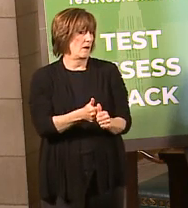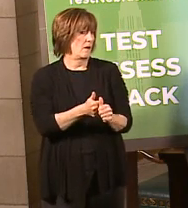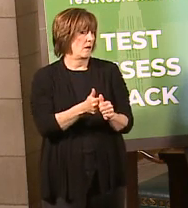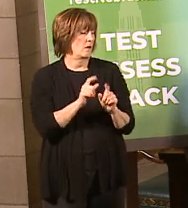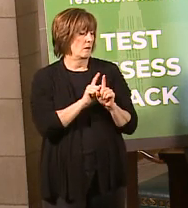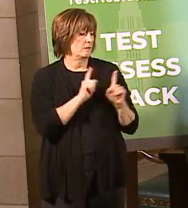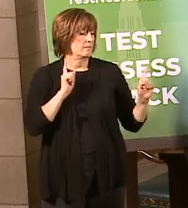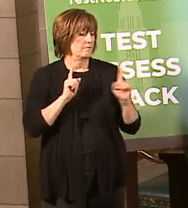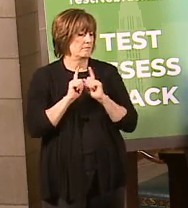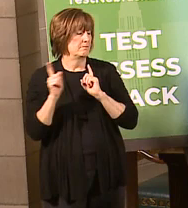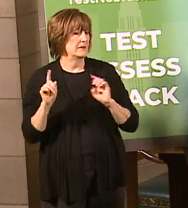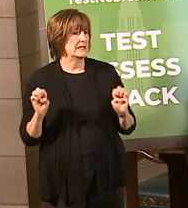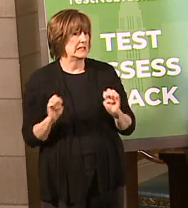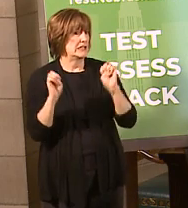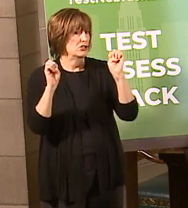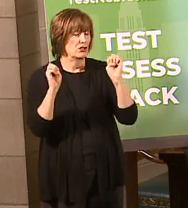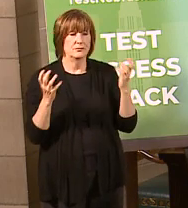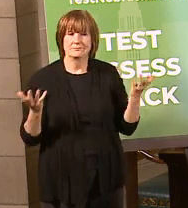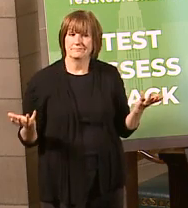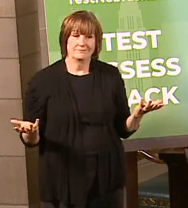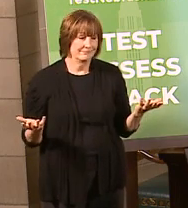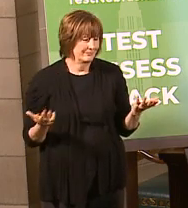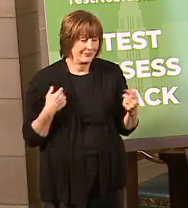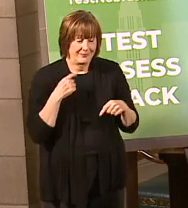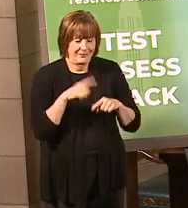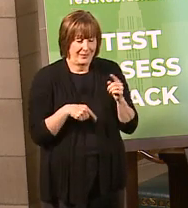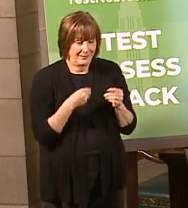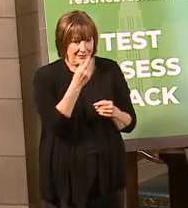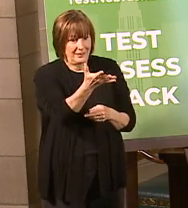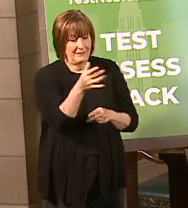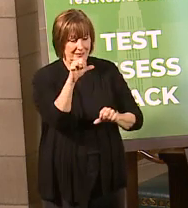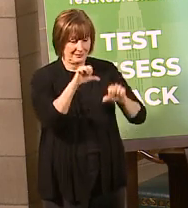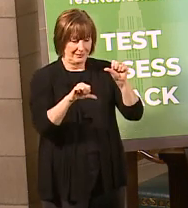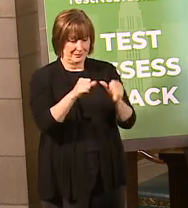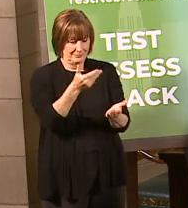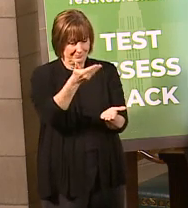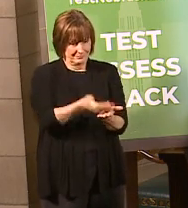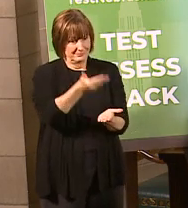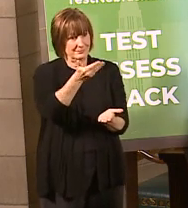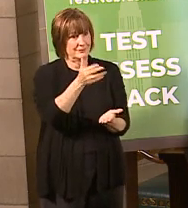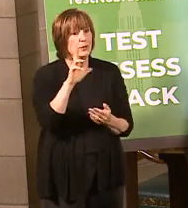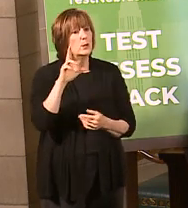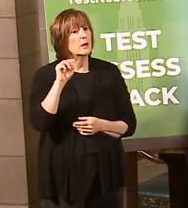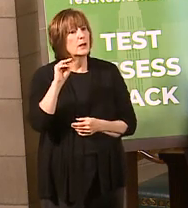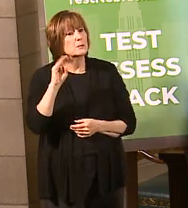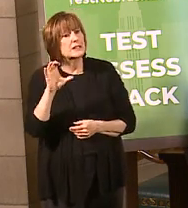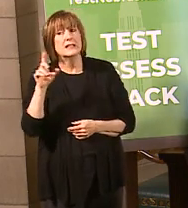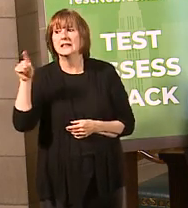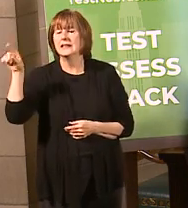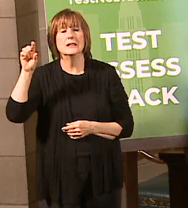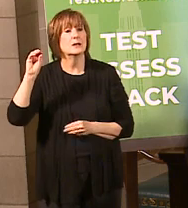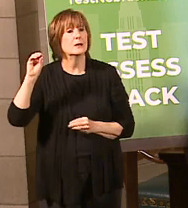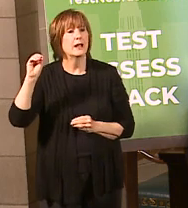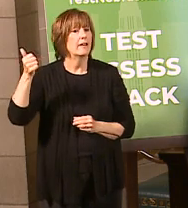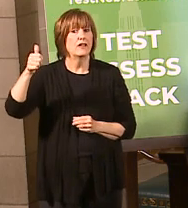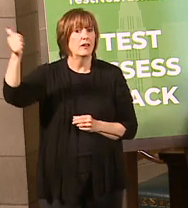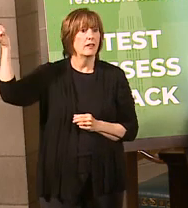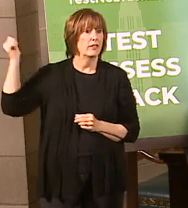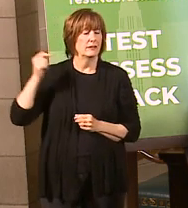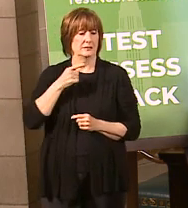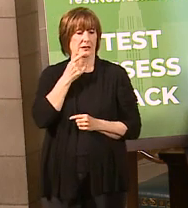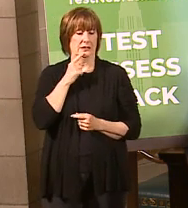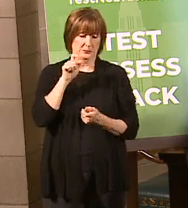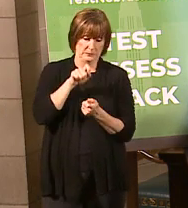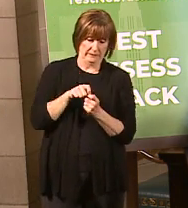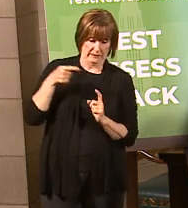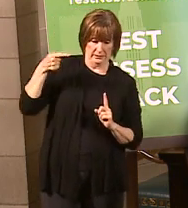a couple of weeks ago? I certainly can't give you any scientific evidence, and nobody from UNMC or anybody else in our public health divisions has said